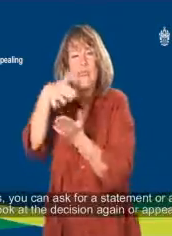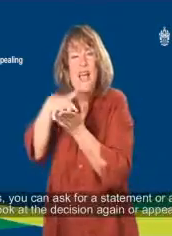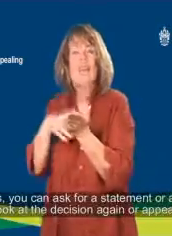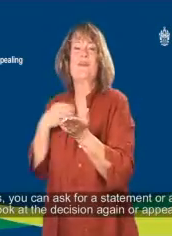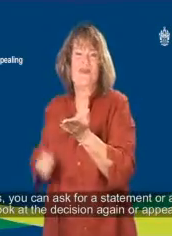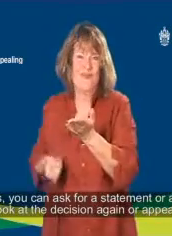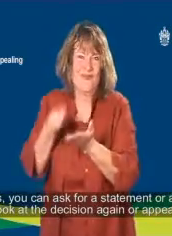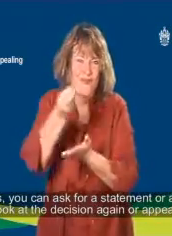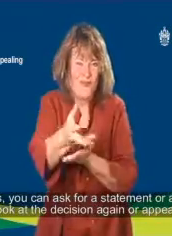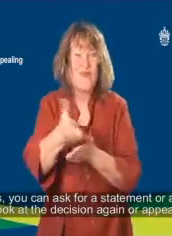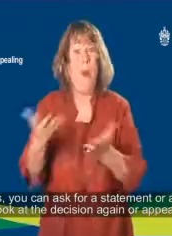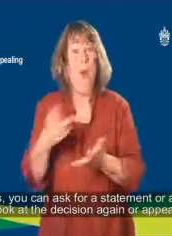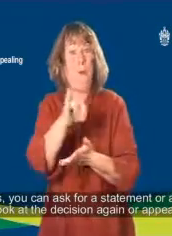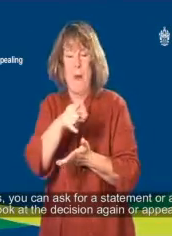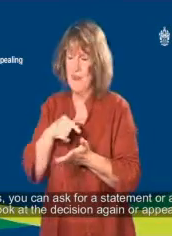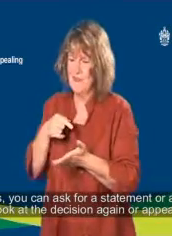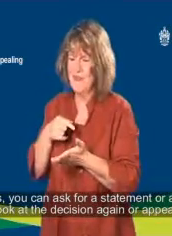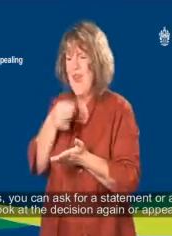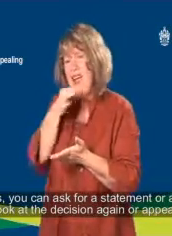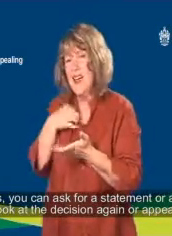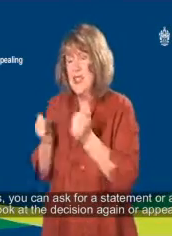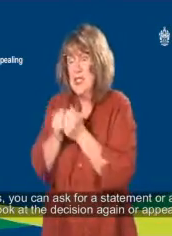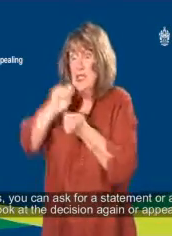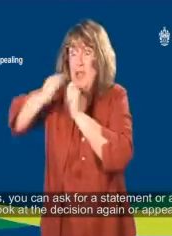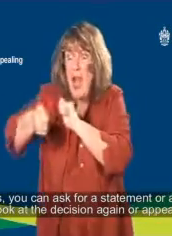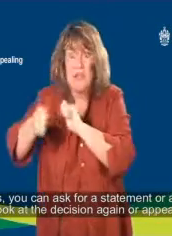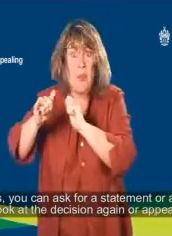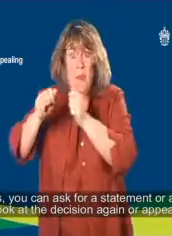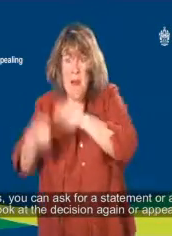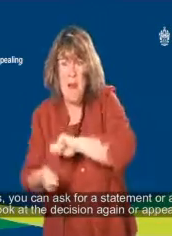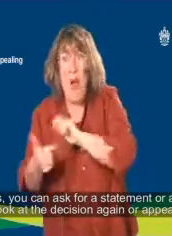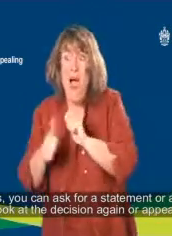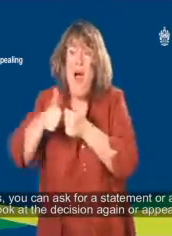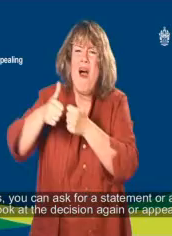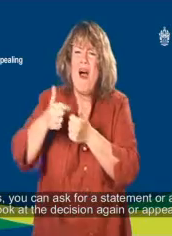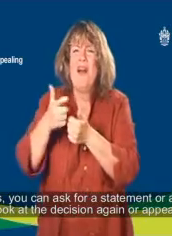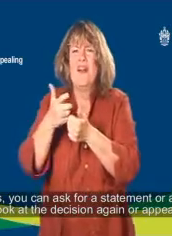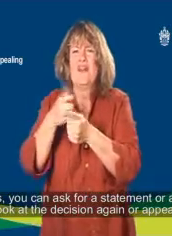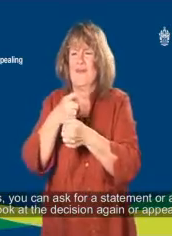That is, you can ask for a statement or ask us to look at the decision again or appeal it